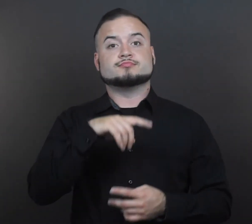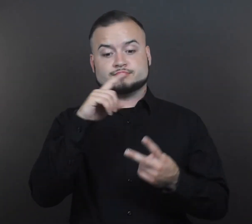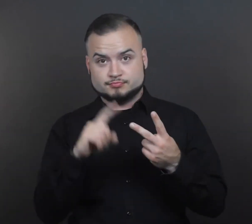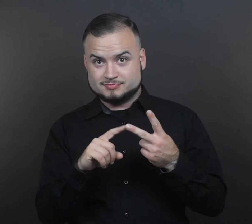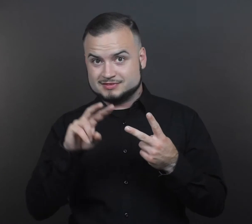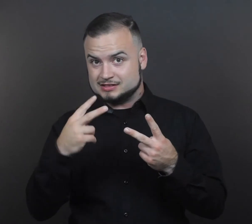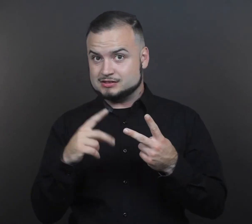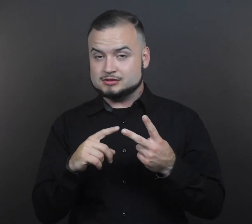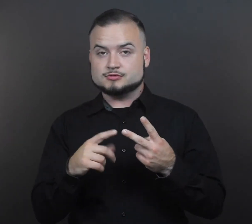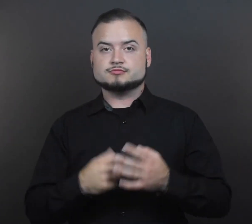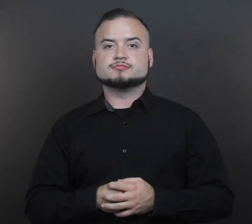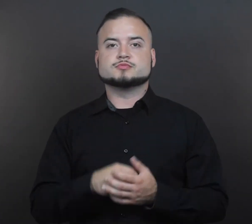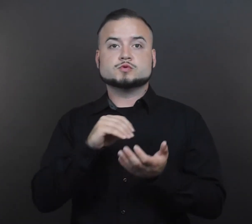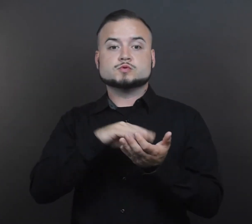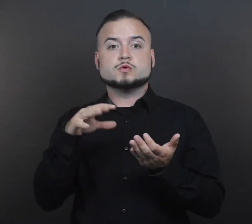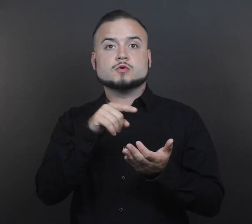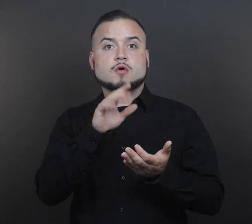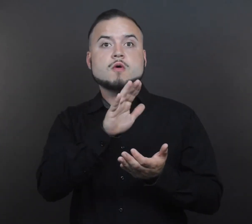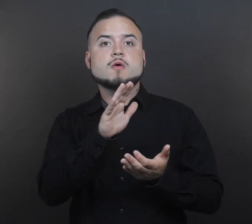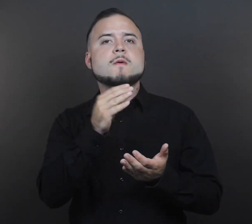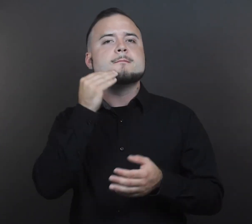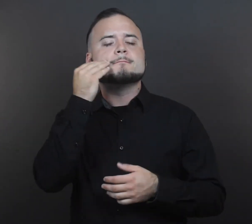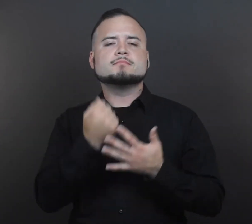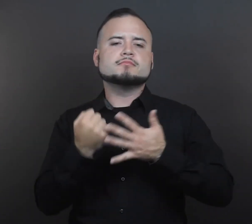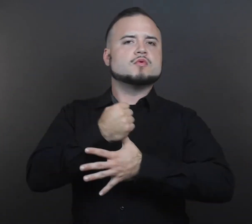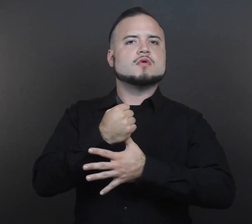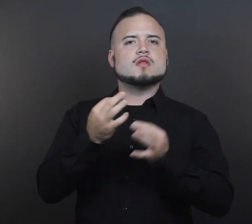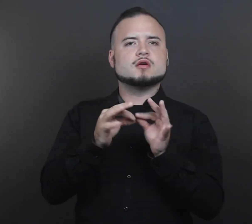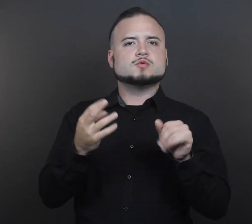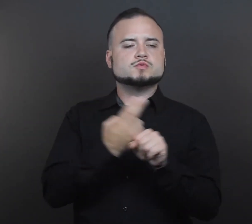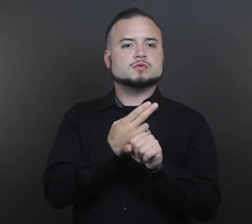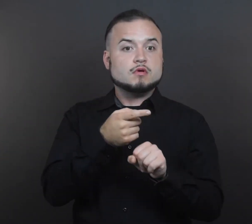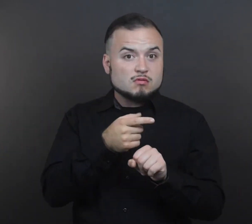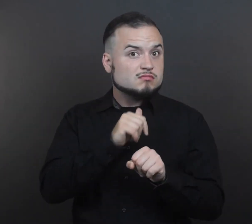And two, the student's primary home language is not English,